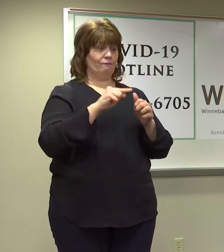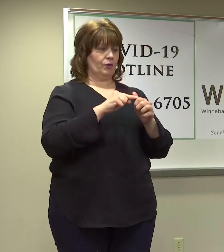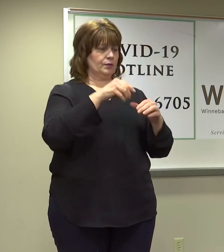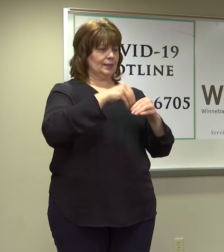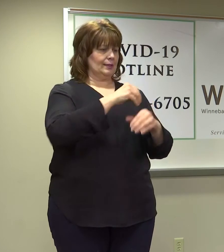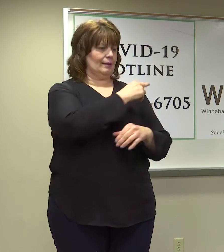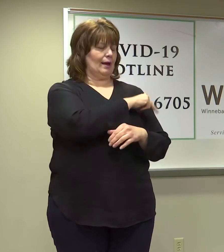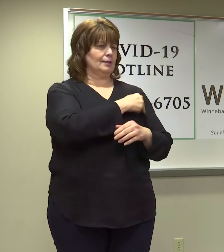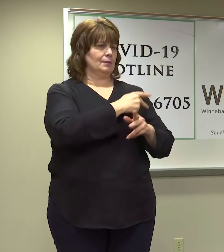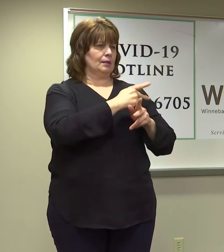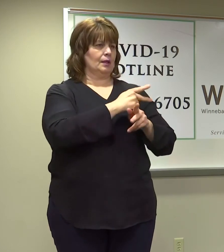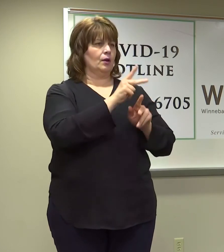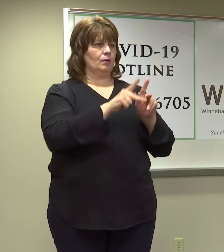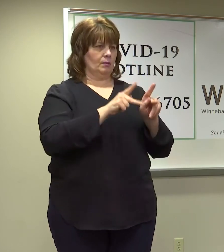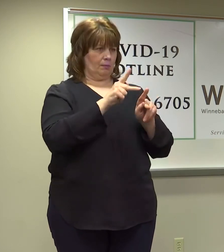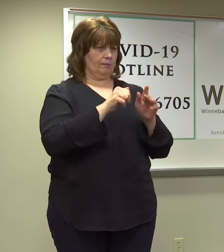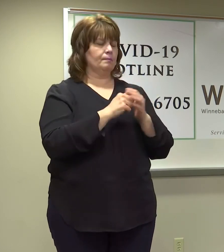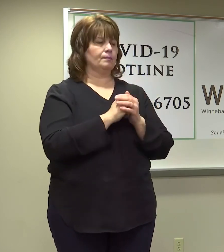providers.